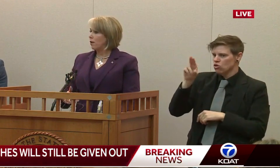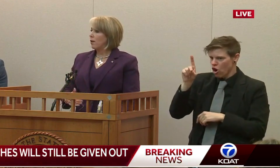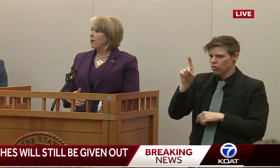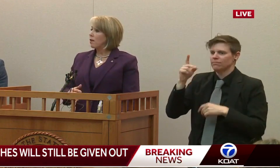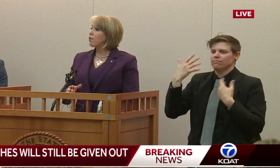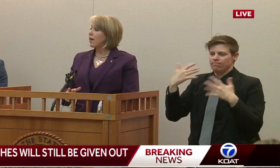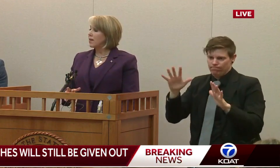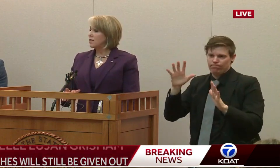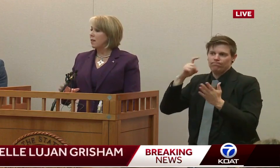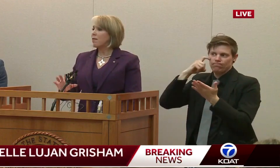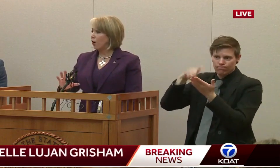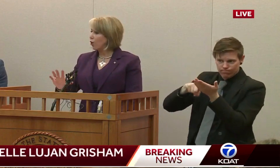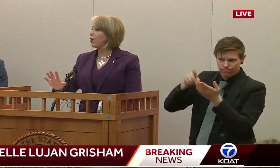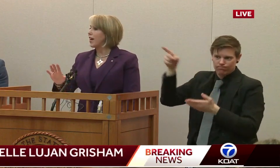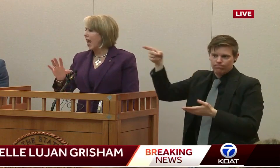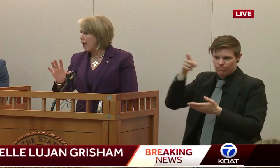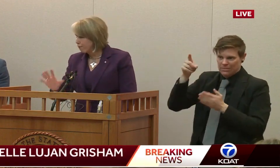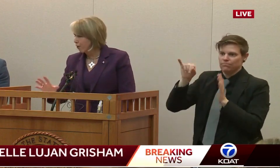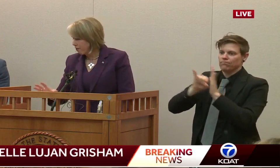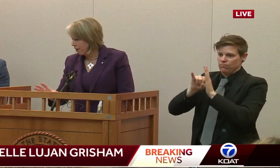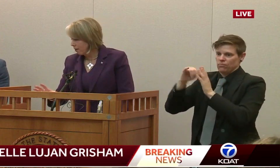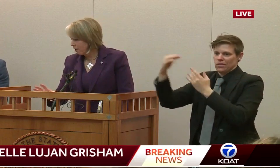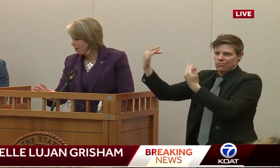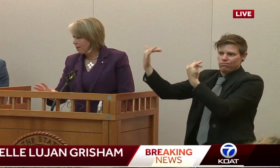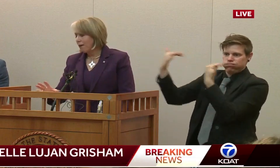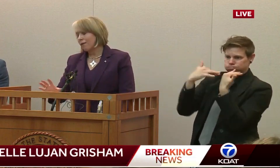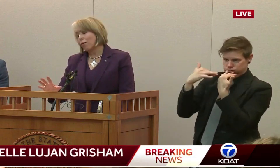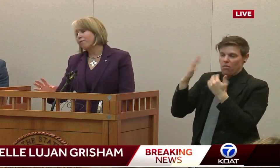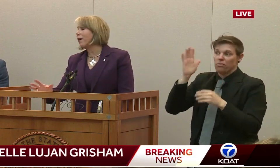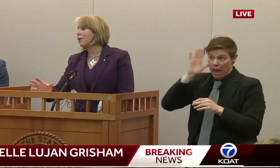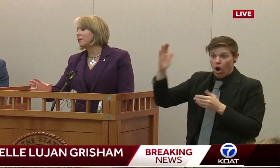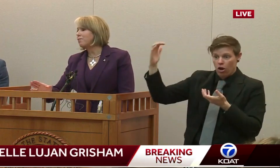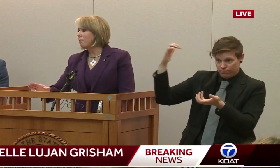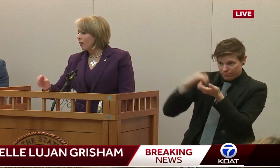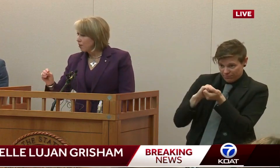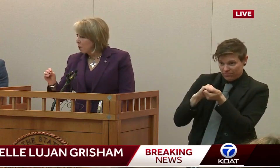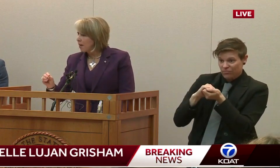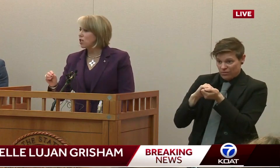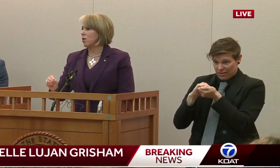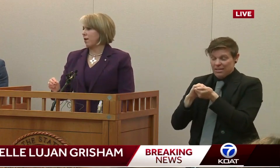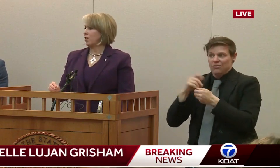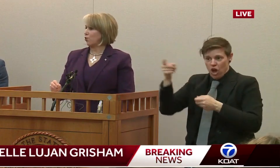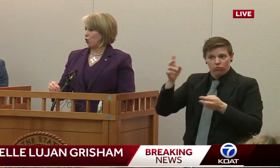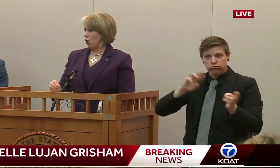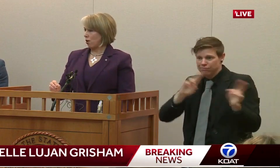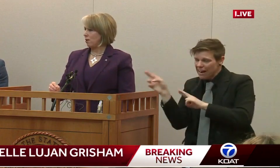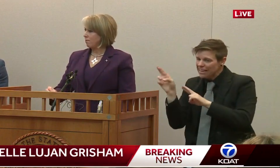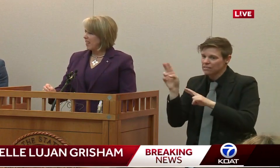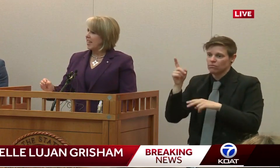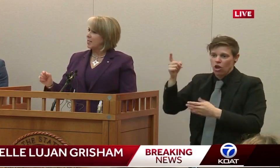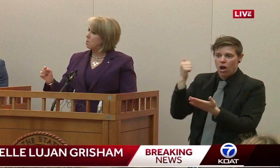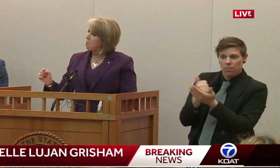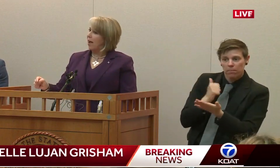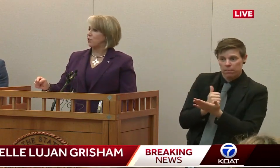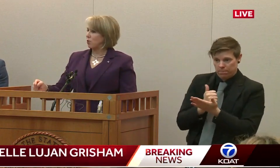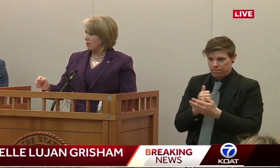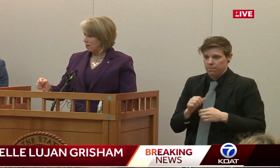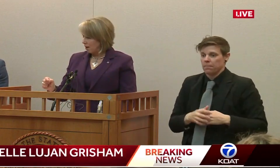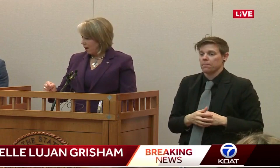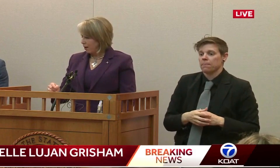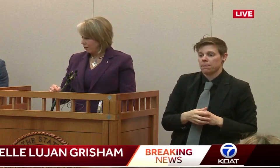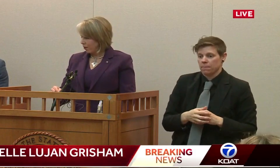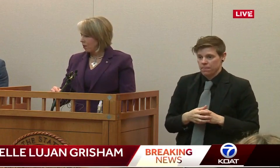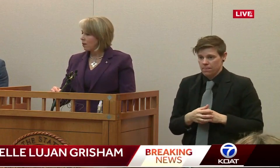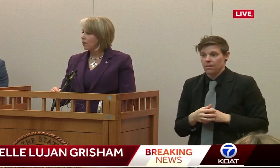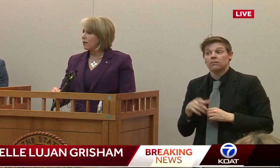partner. The things, they're good at everything. And quite frankly, the New Mexico National Guard is best